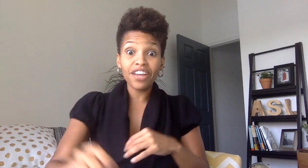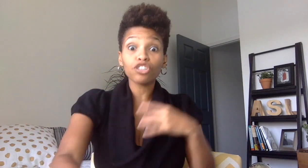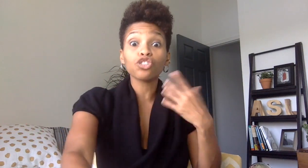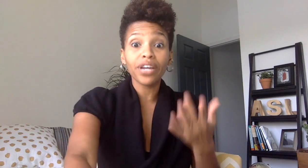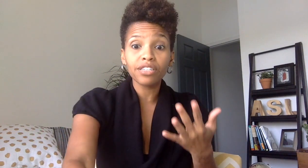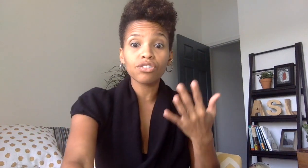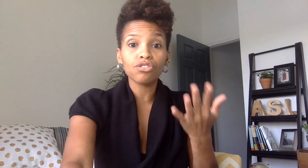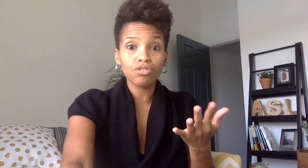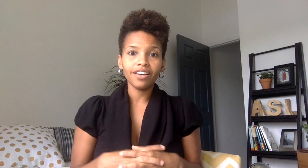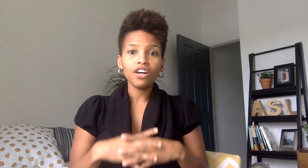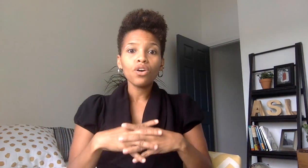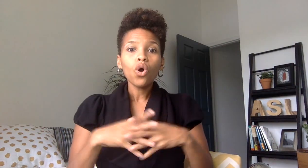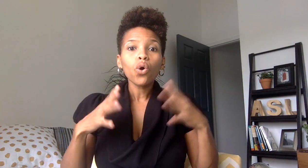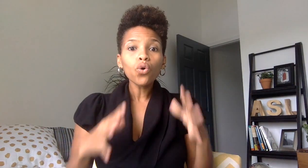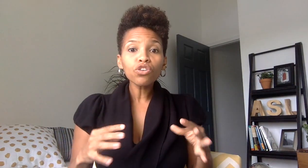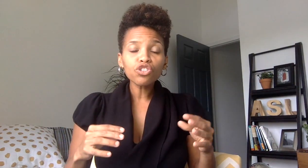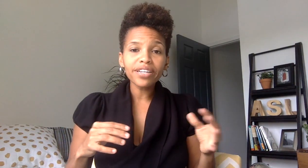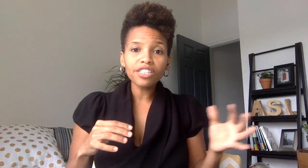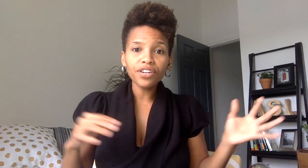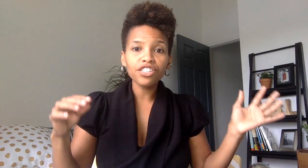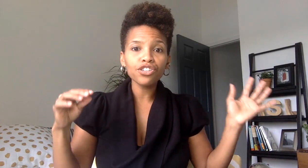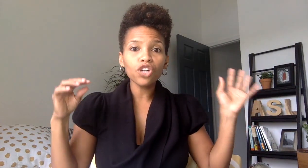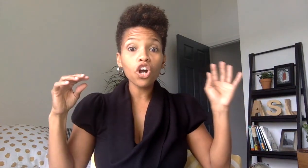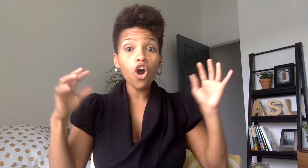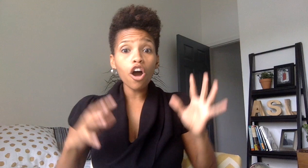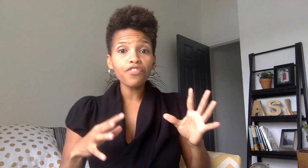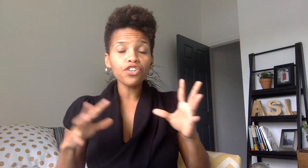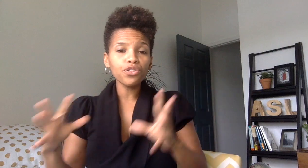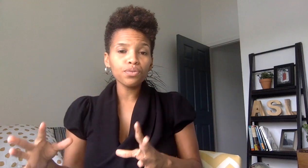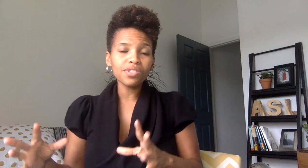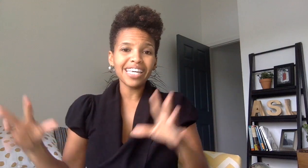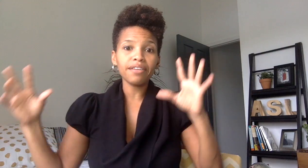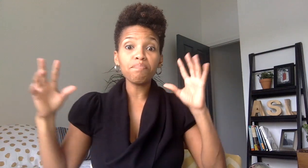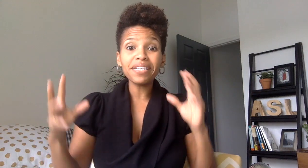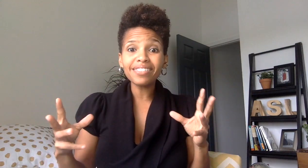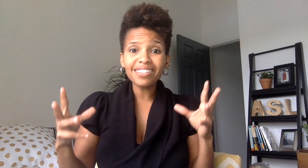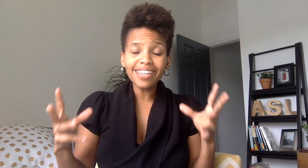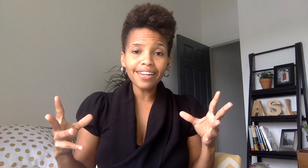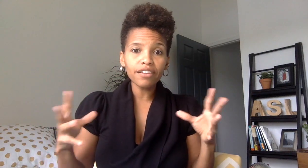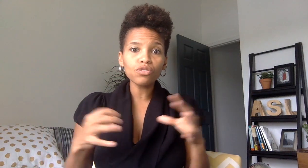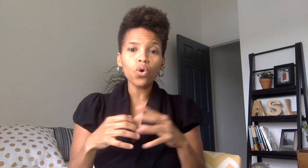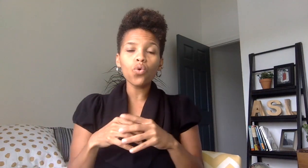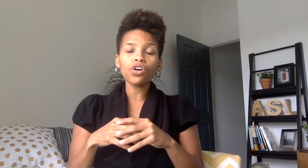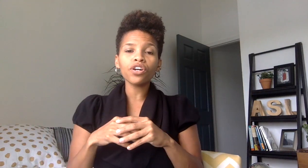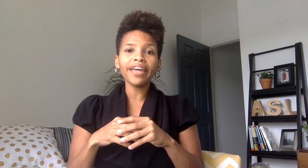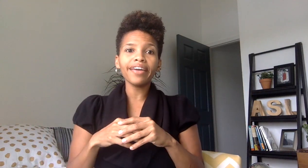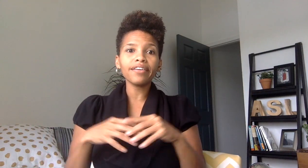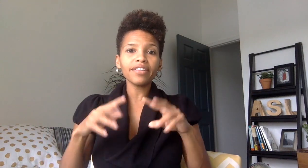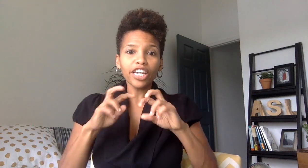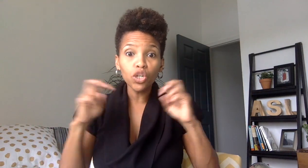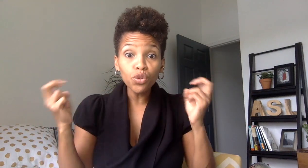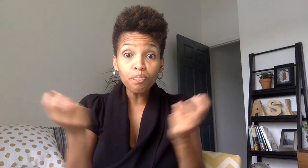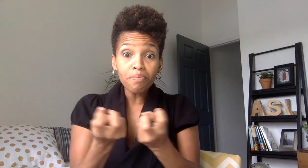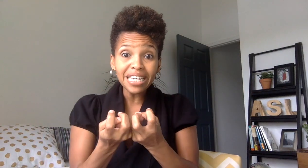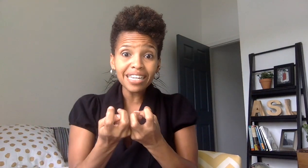are trained to do oral transliterators are often used in business settings or in like group meetings